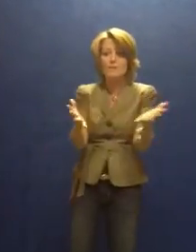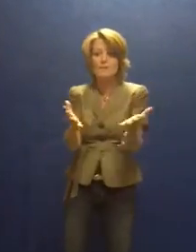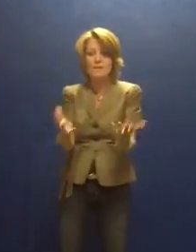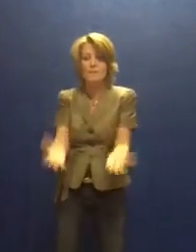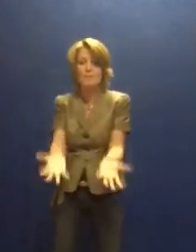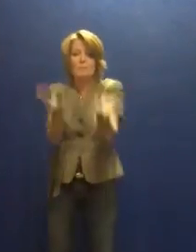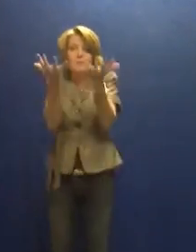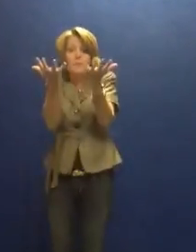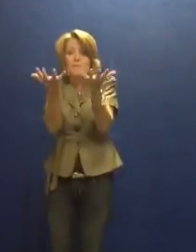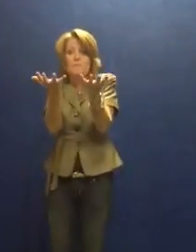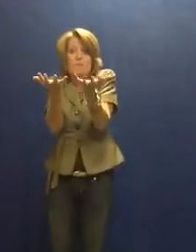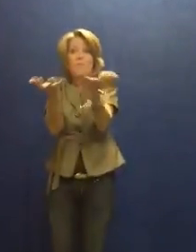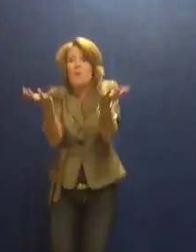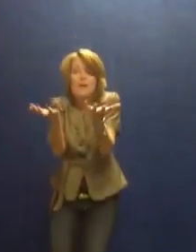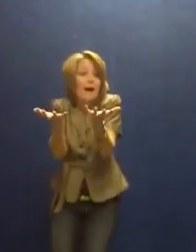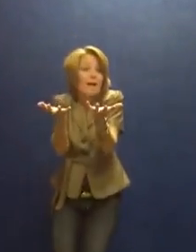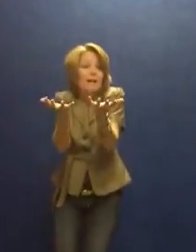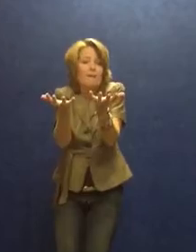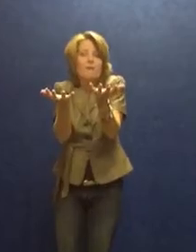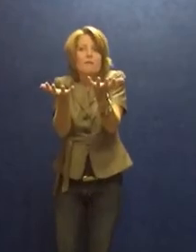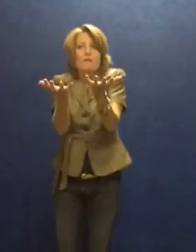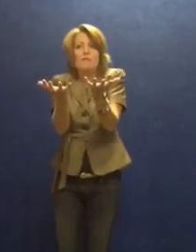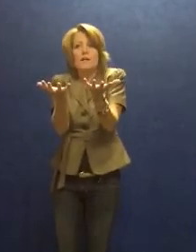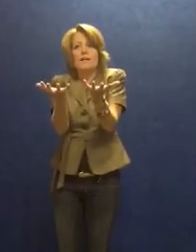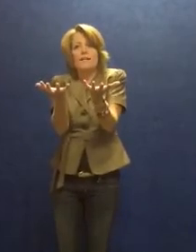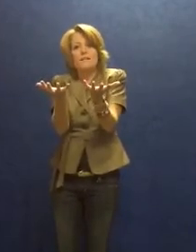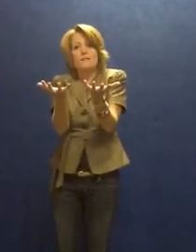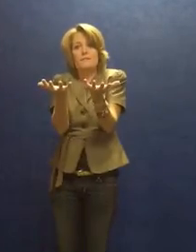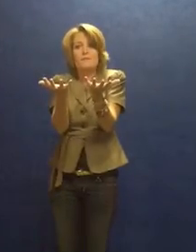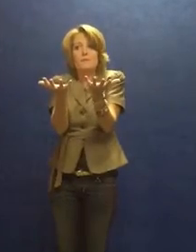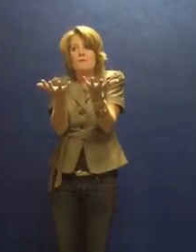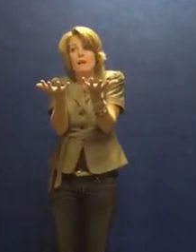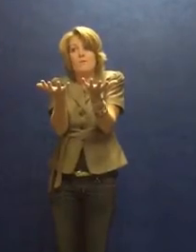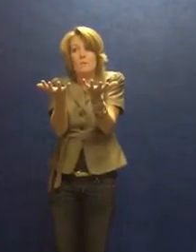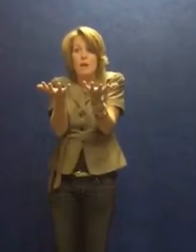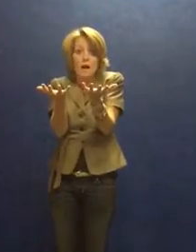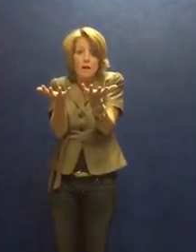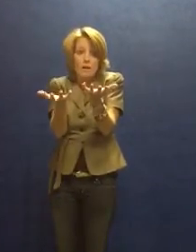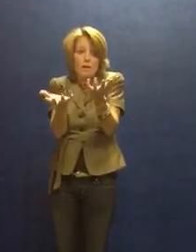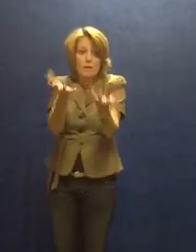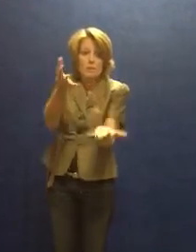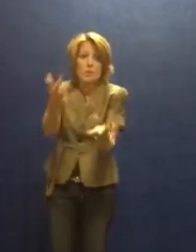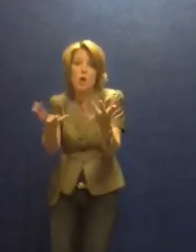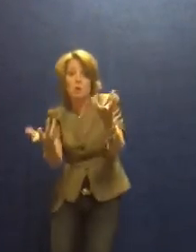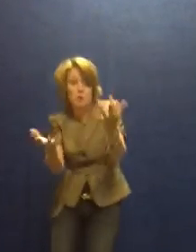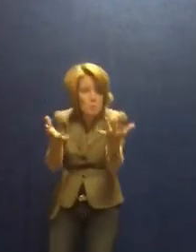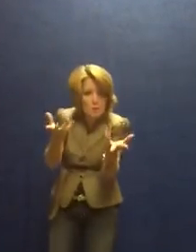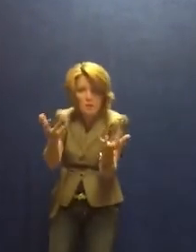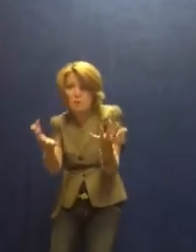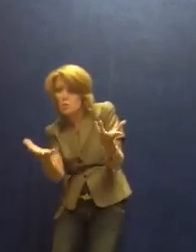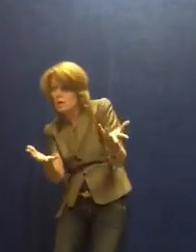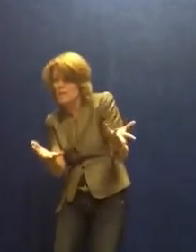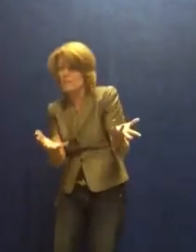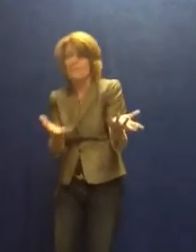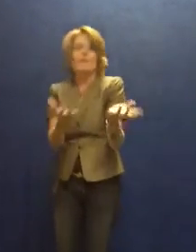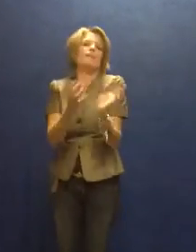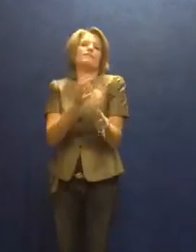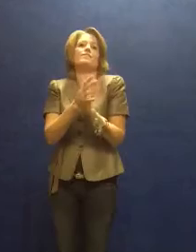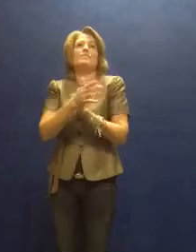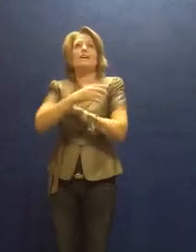mixed it up, and pulled it up, and said, Voila! Well, maybe not voila. It was all goopy and gooey. And he said,